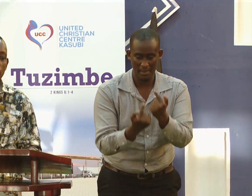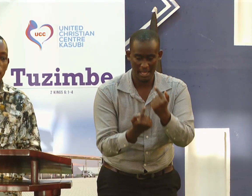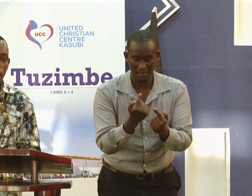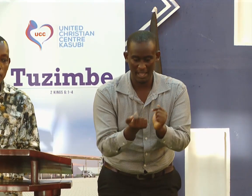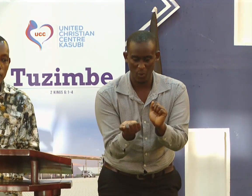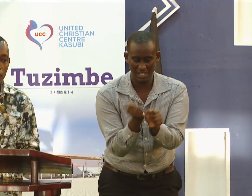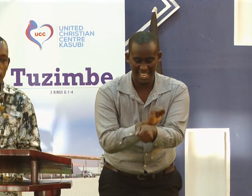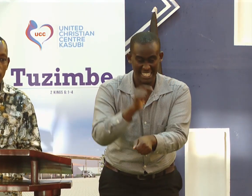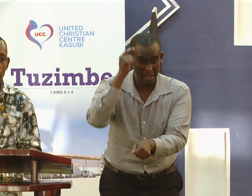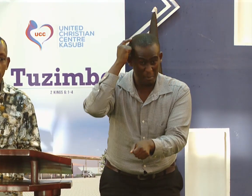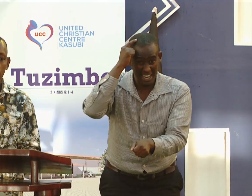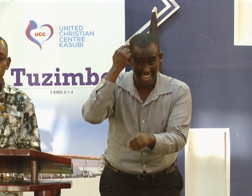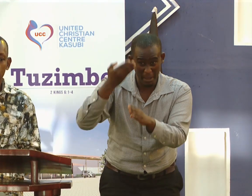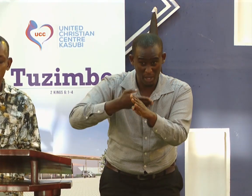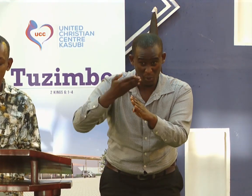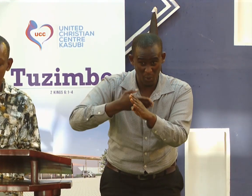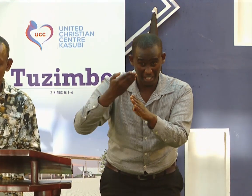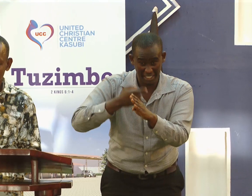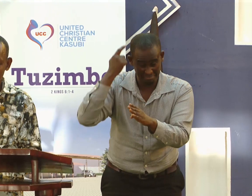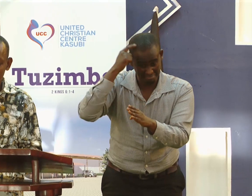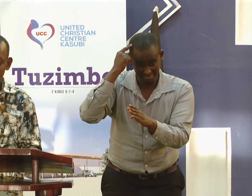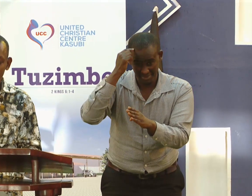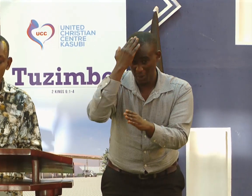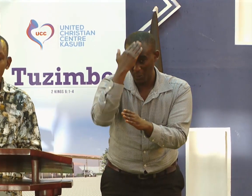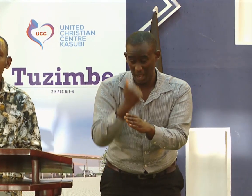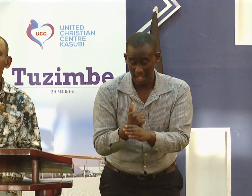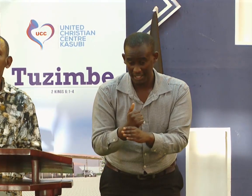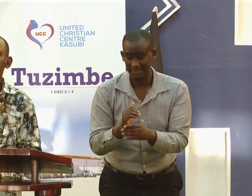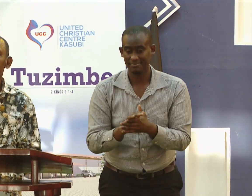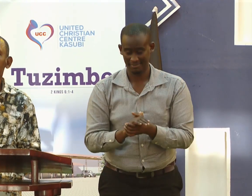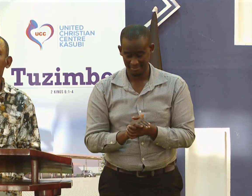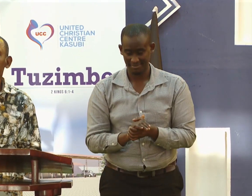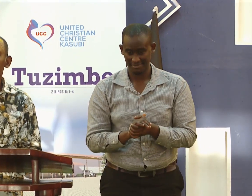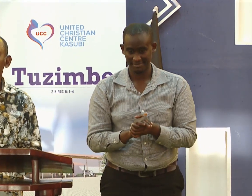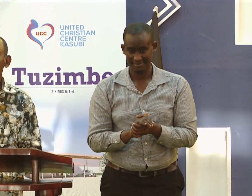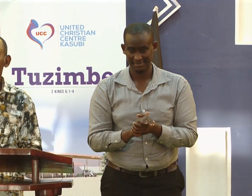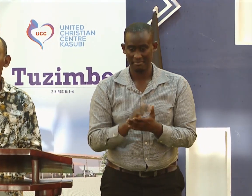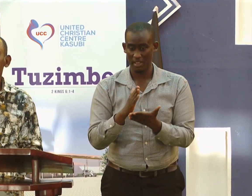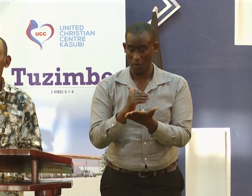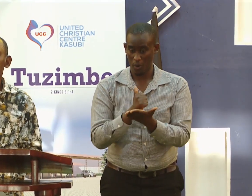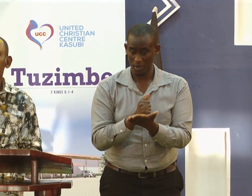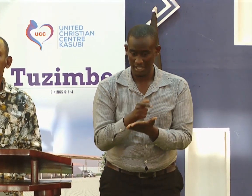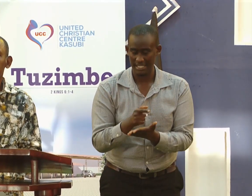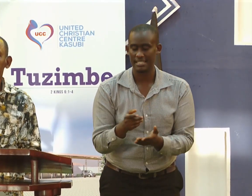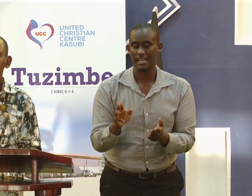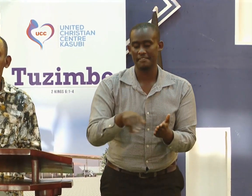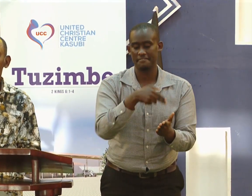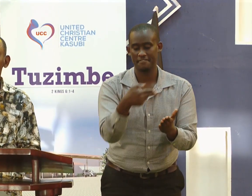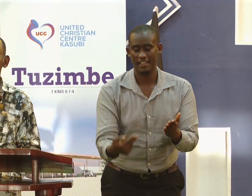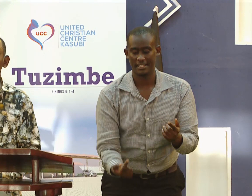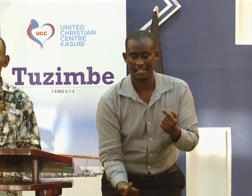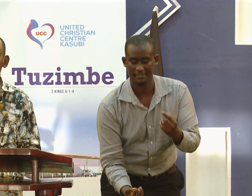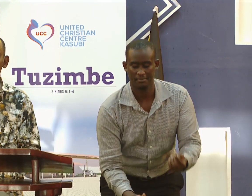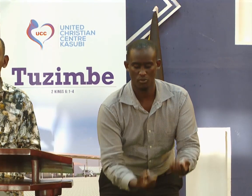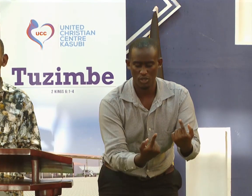I can easily assume that what makes the food not to get ready the way it's supposed to be is failure to give